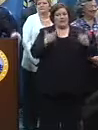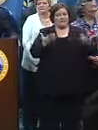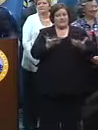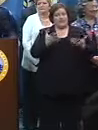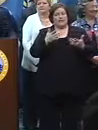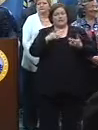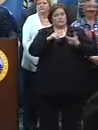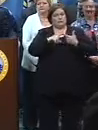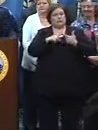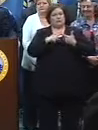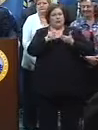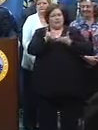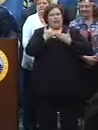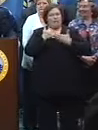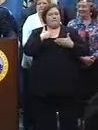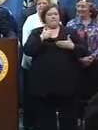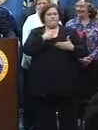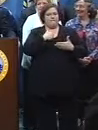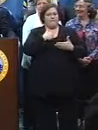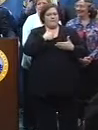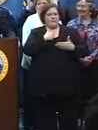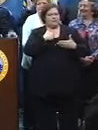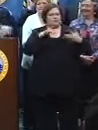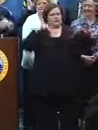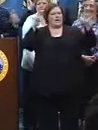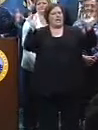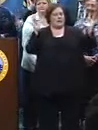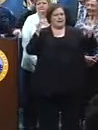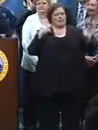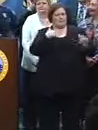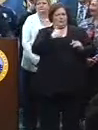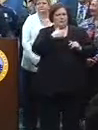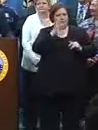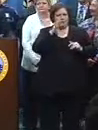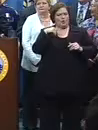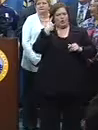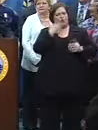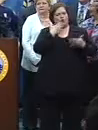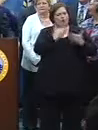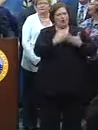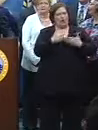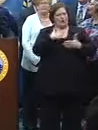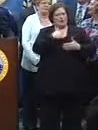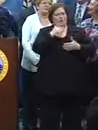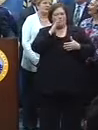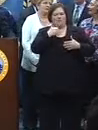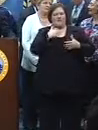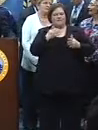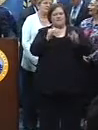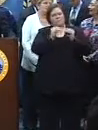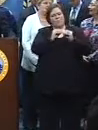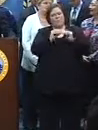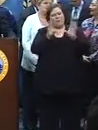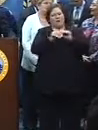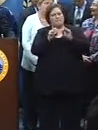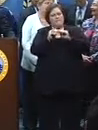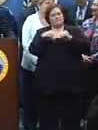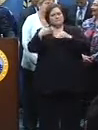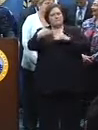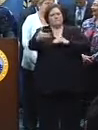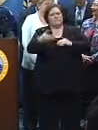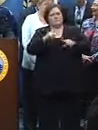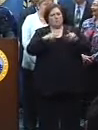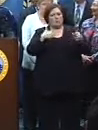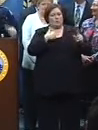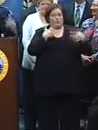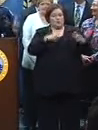the city shine again. So I'll reach out to everybody. We'll have more formal press conferences to discuss the specifics as we go on. But we're already well